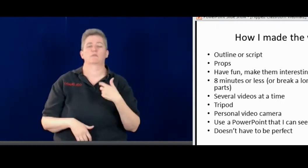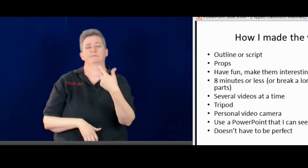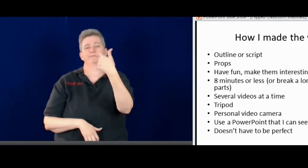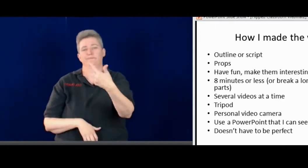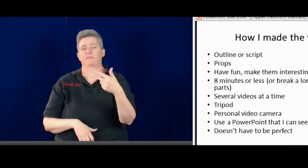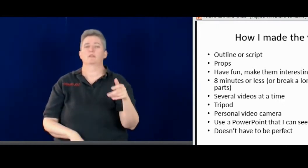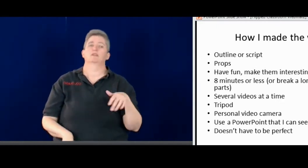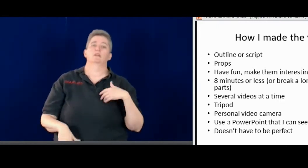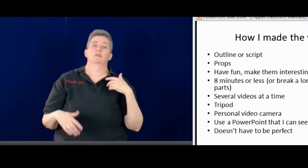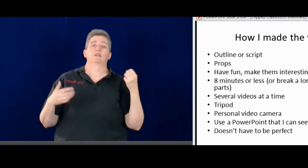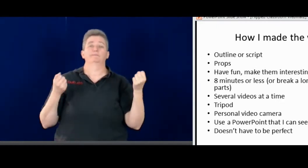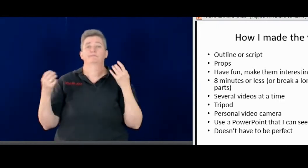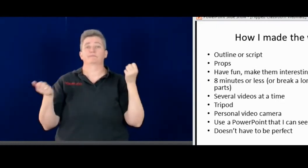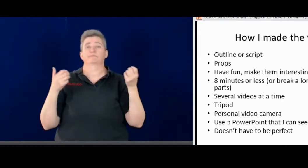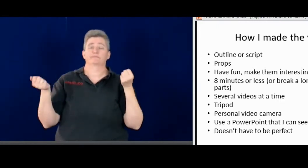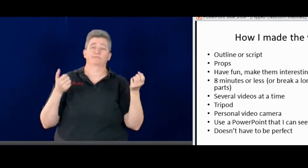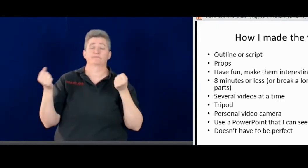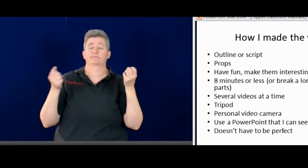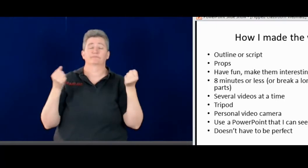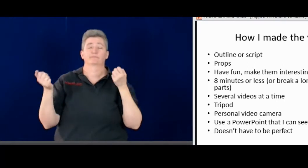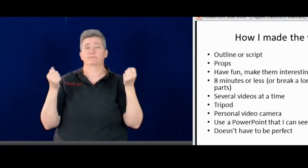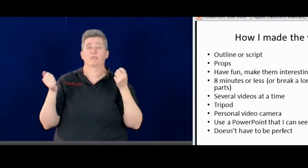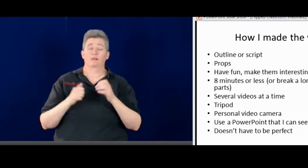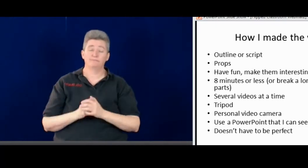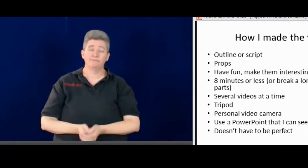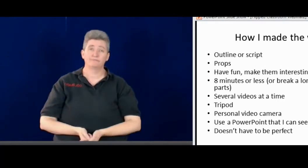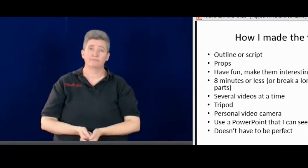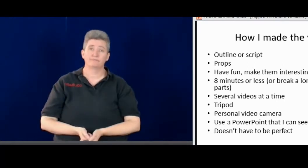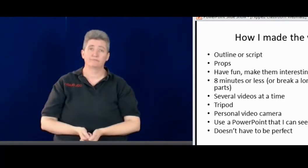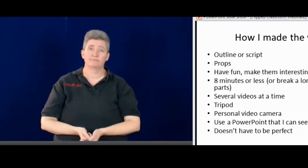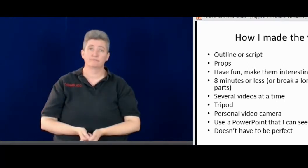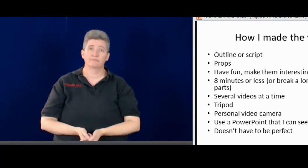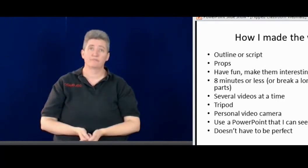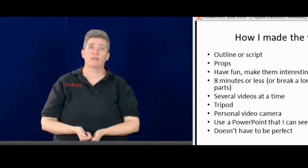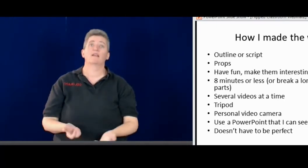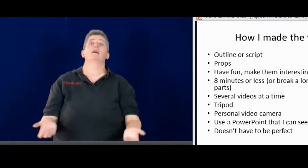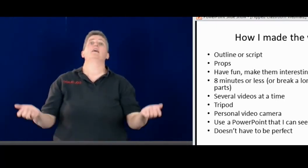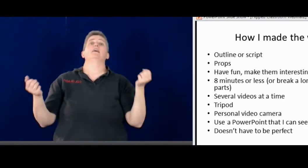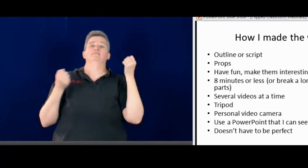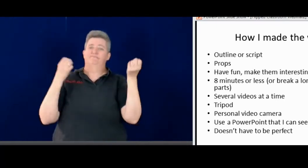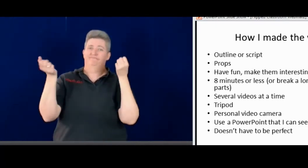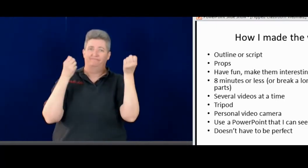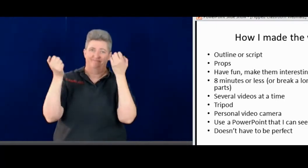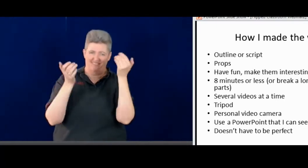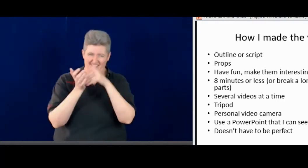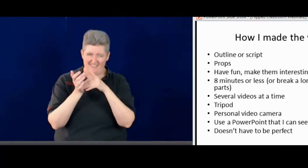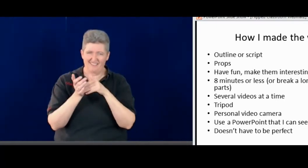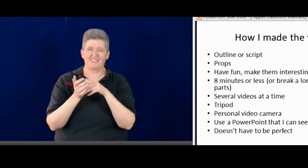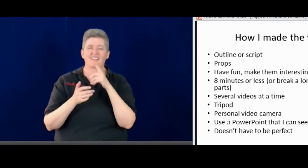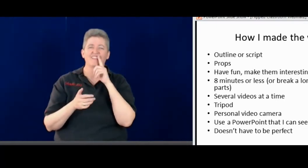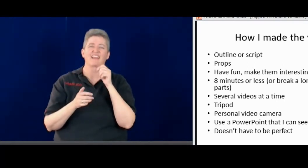I do several things at the same time once everything's set up. So I set the camera up. I sign a lecture.